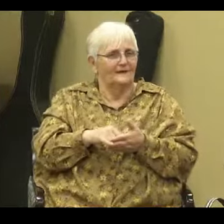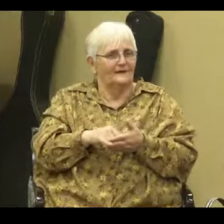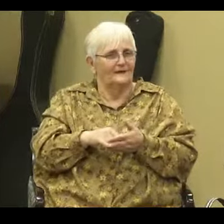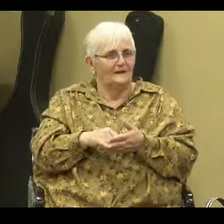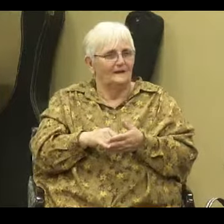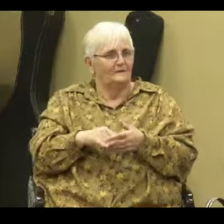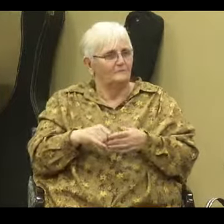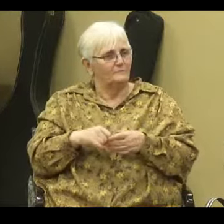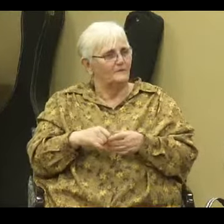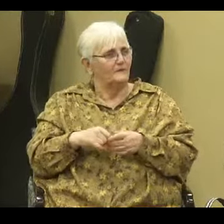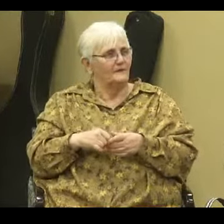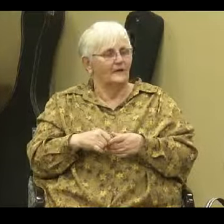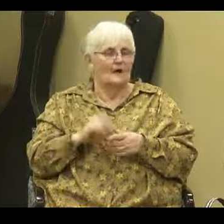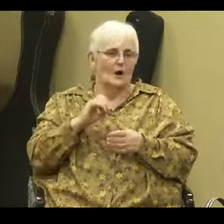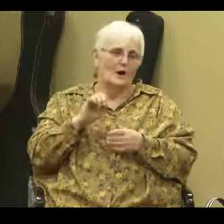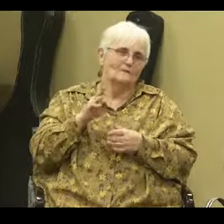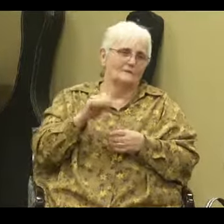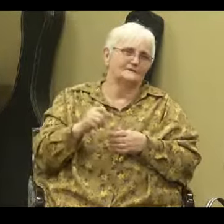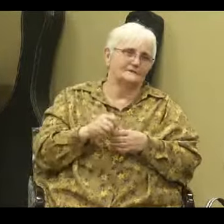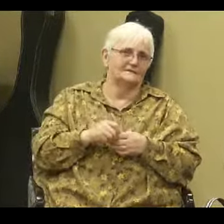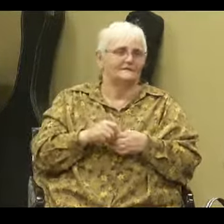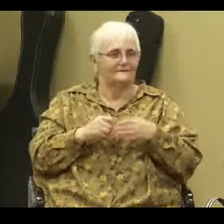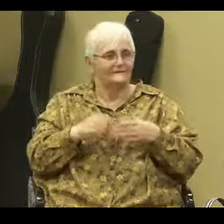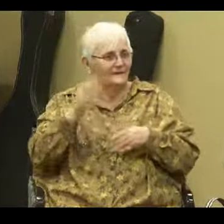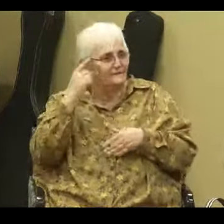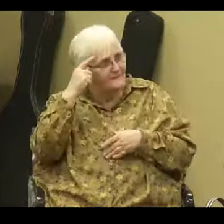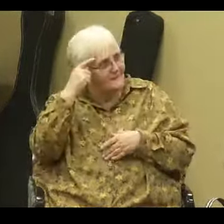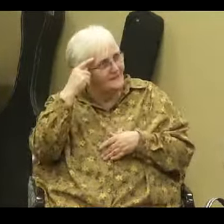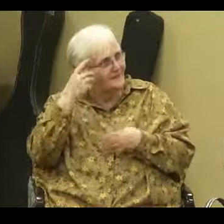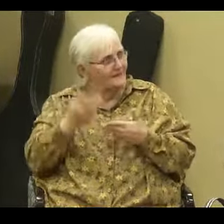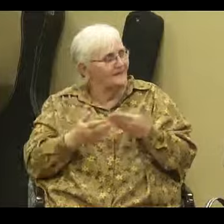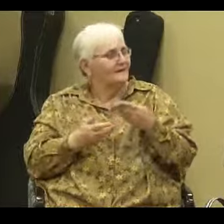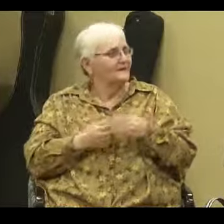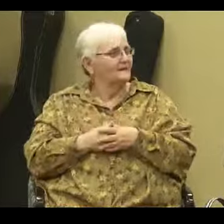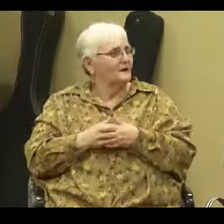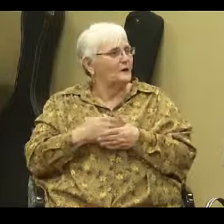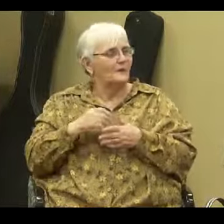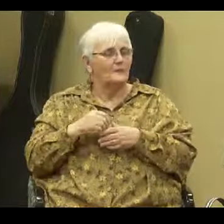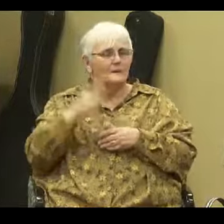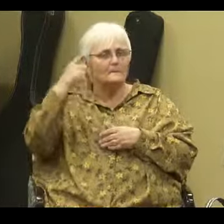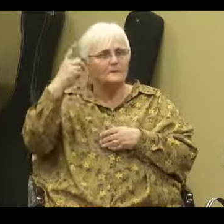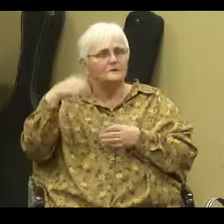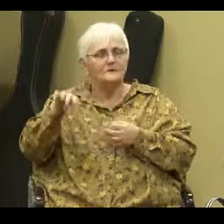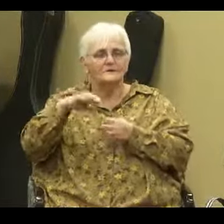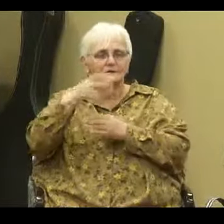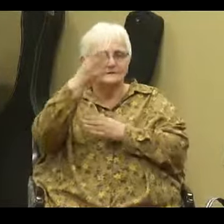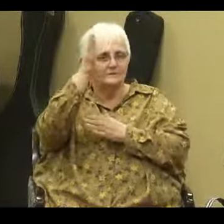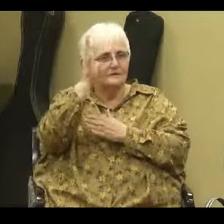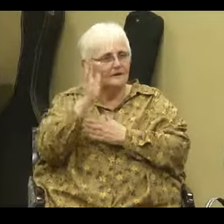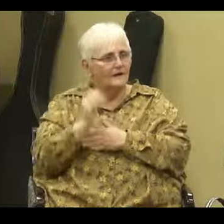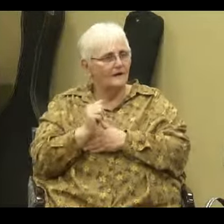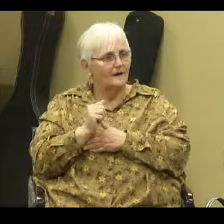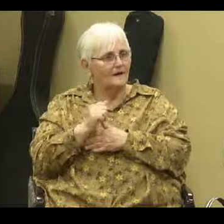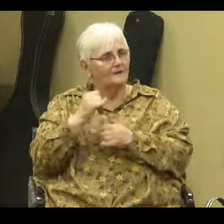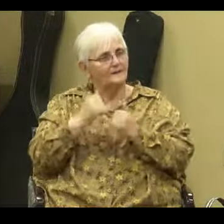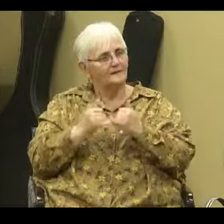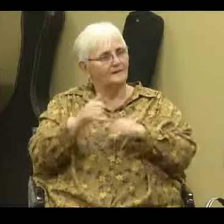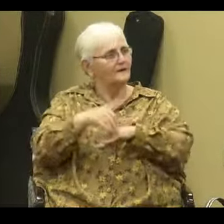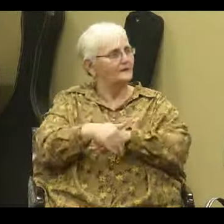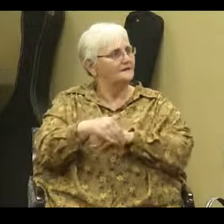Obviously. I was thinking about, you know, just the mysteries of God. And I was just, last night, you know, I was just